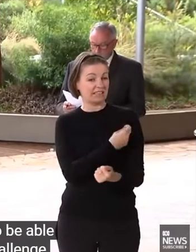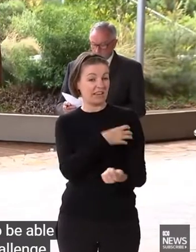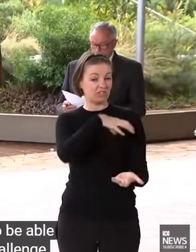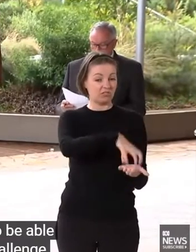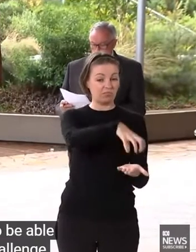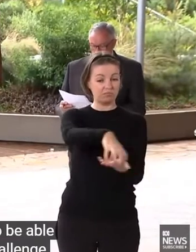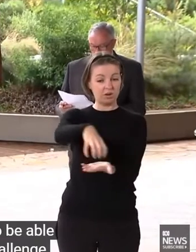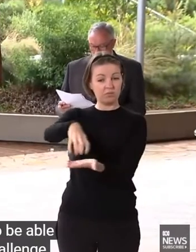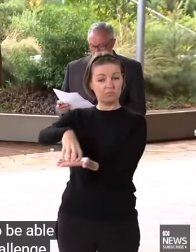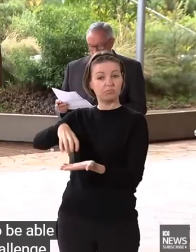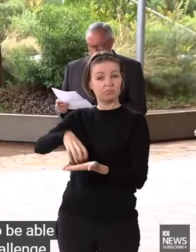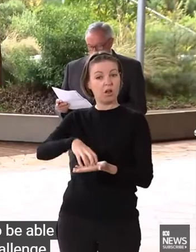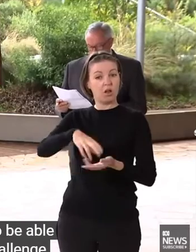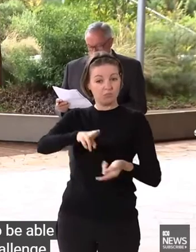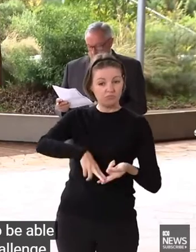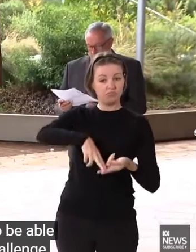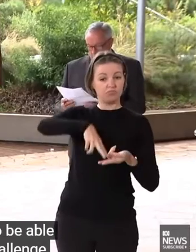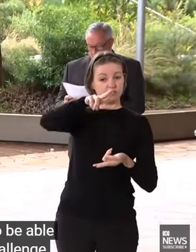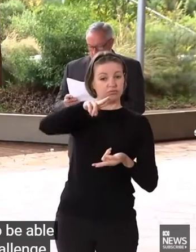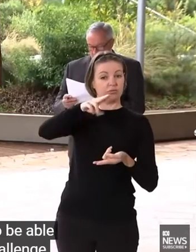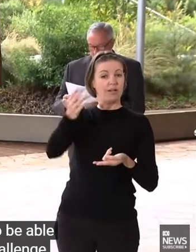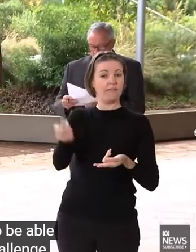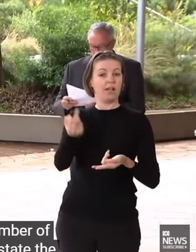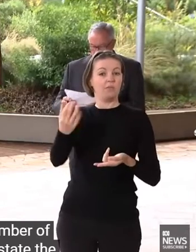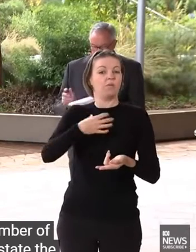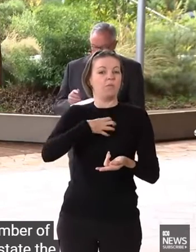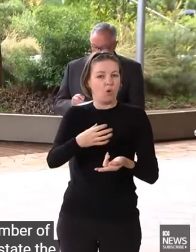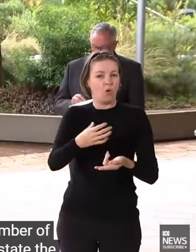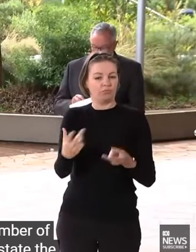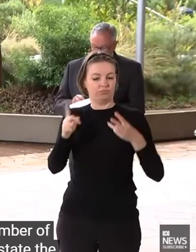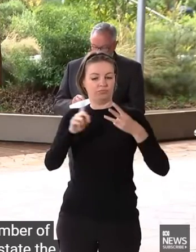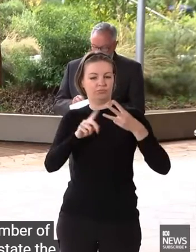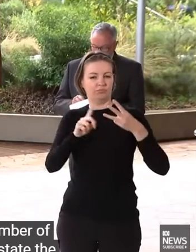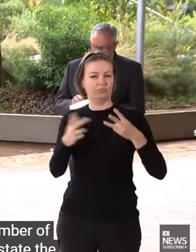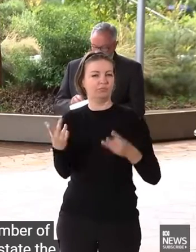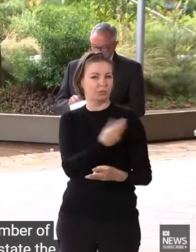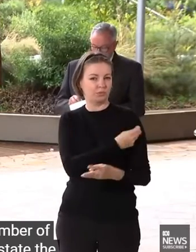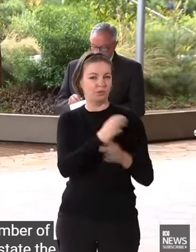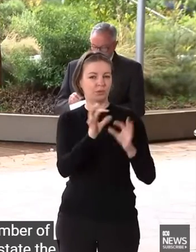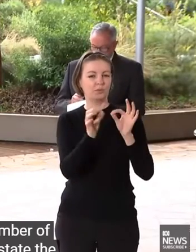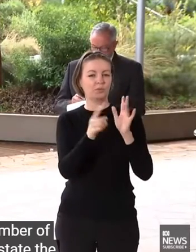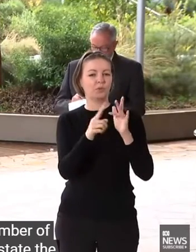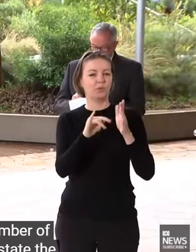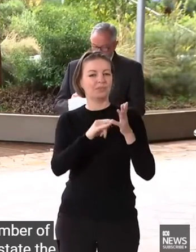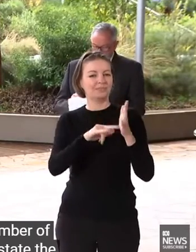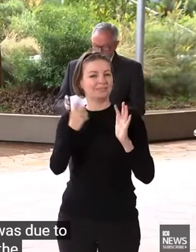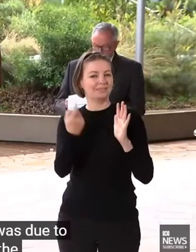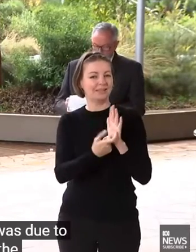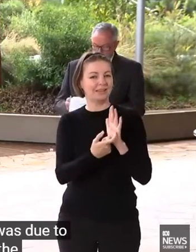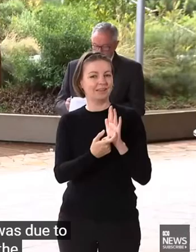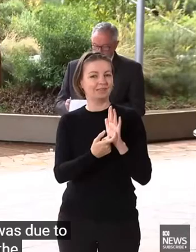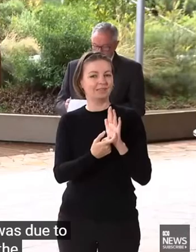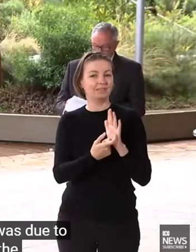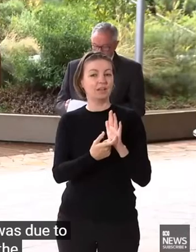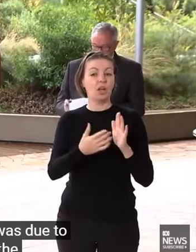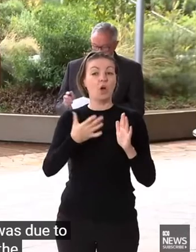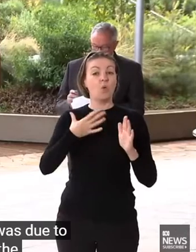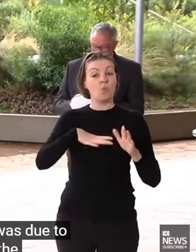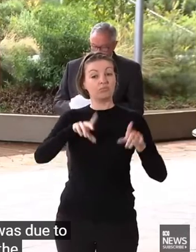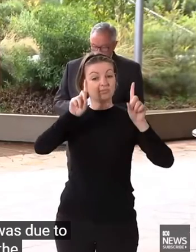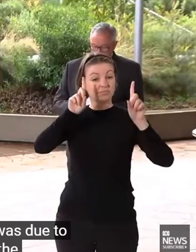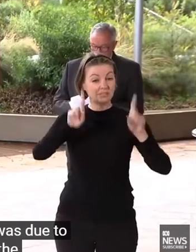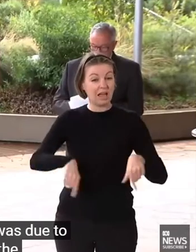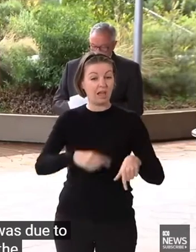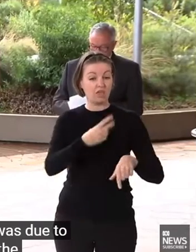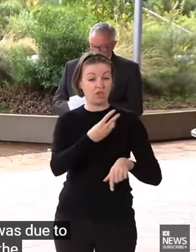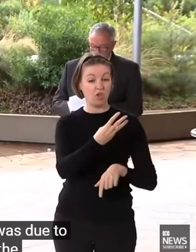of increasing the number of boosters across our state. The three-month interval was due to commence on the 31st of